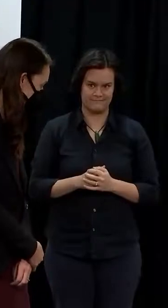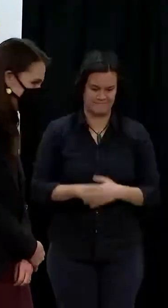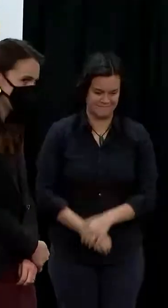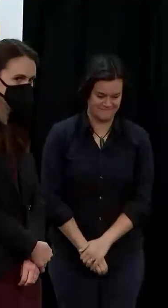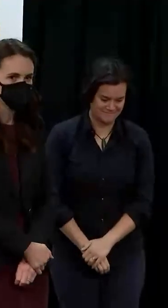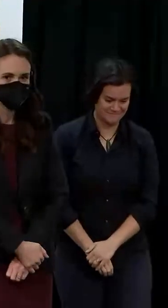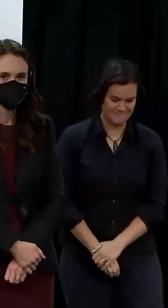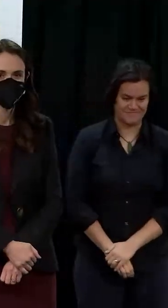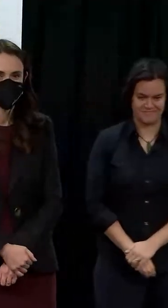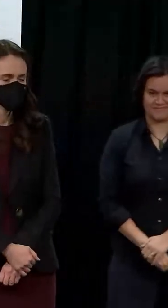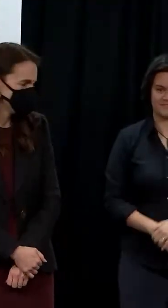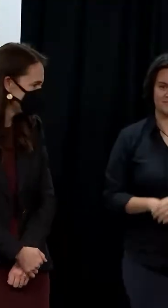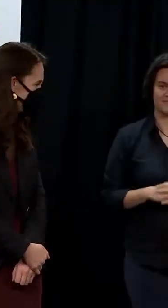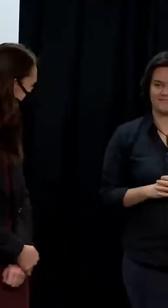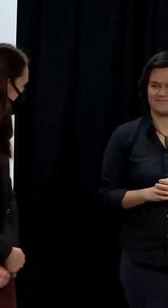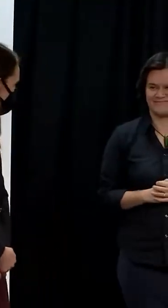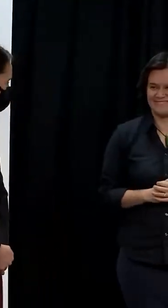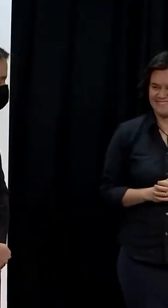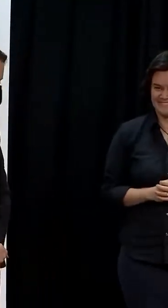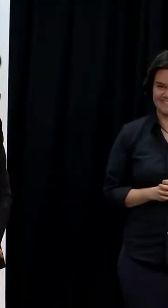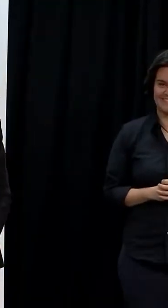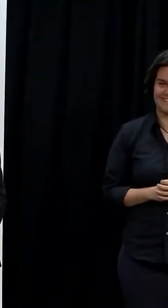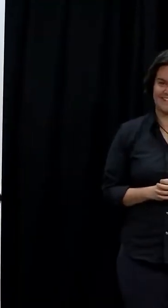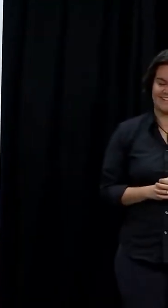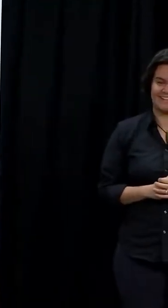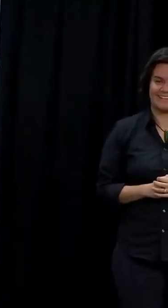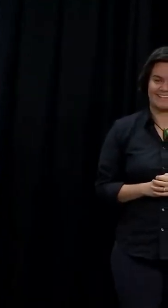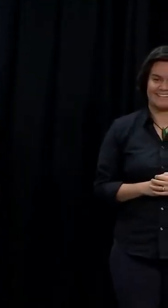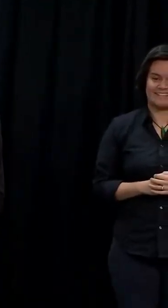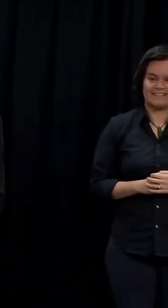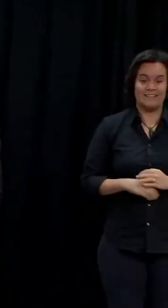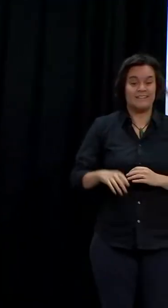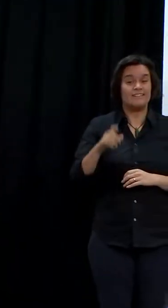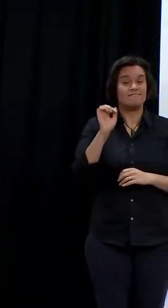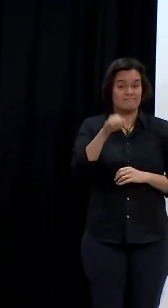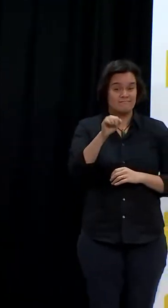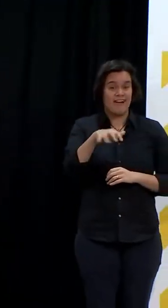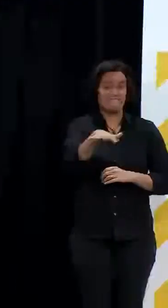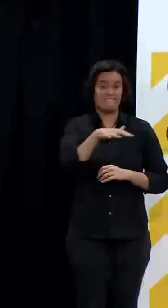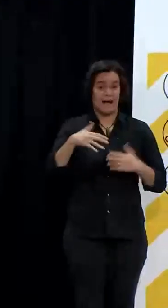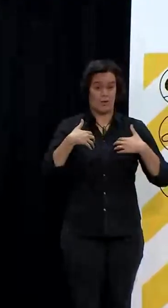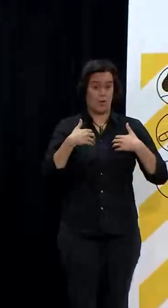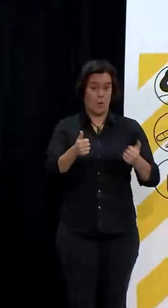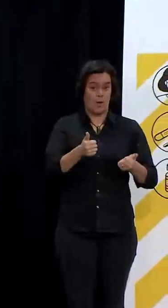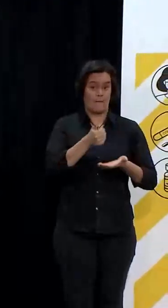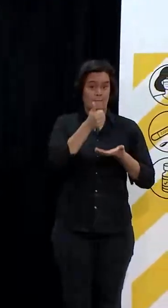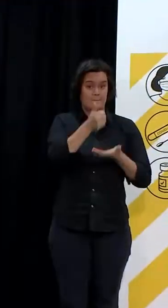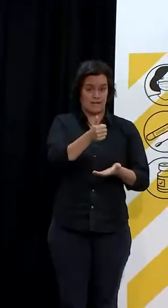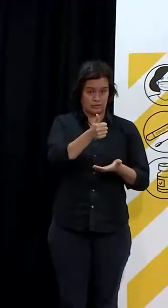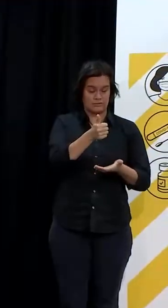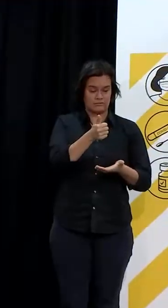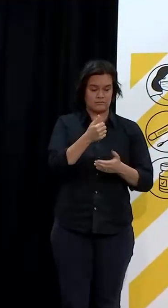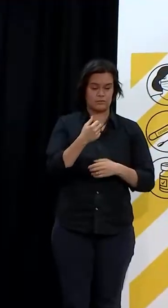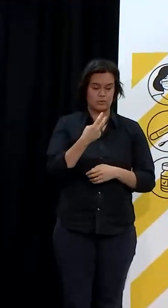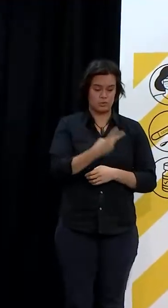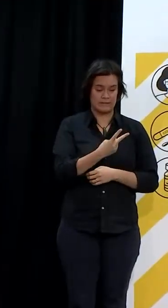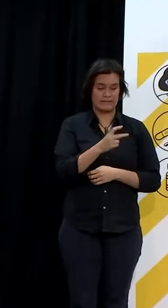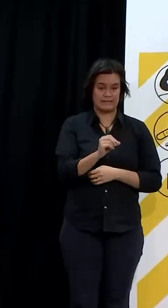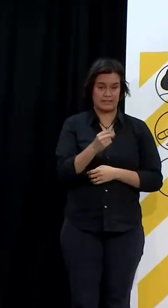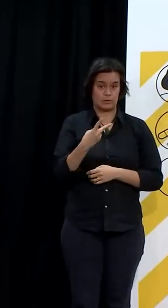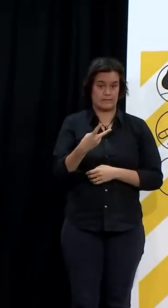Thank you, Prime Minister. The numbers of the most recent whānau ora budget of 2020